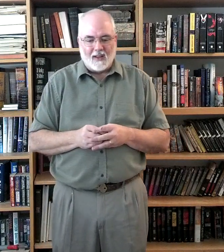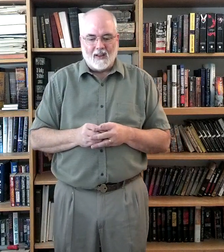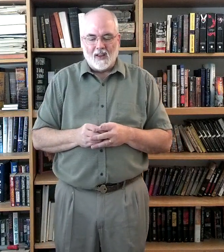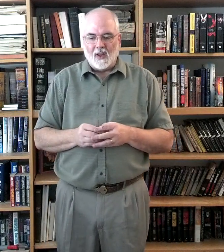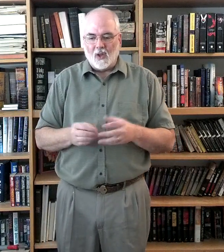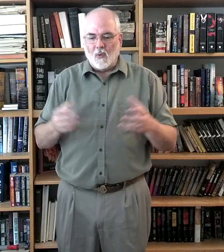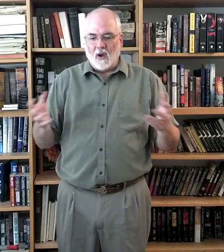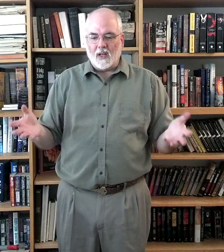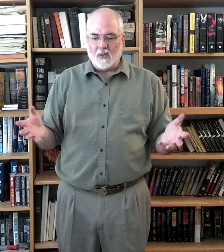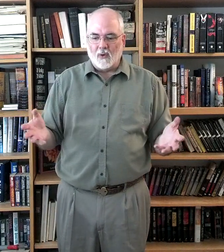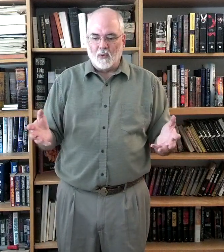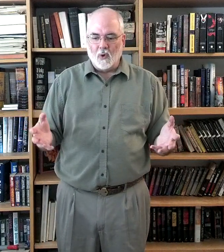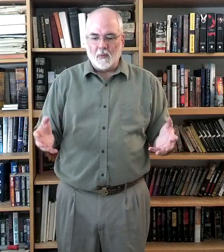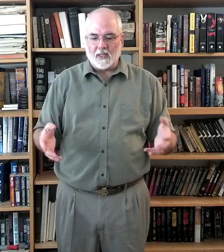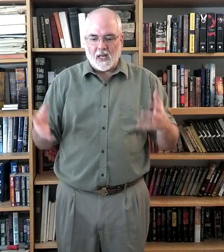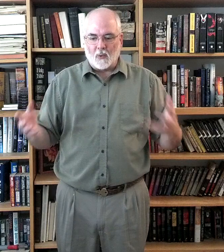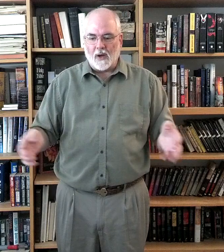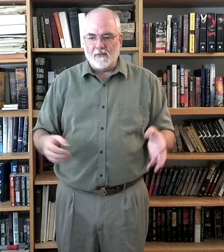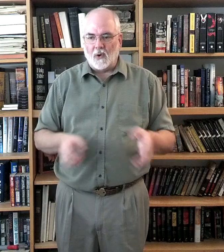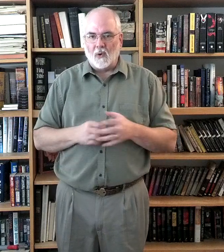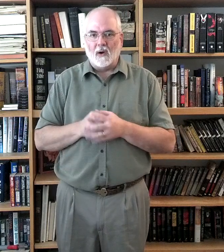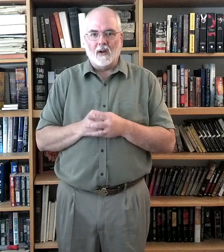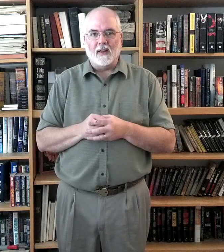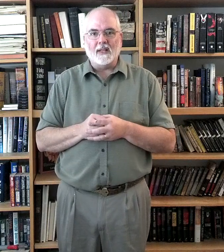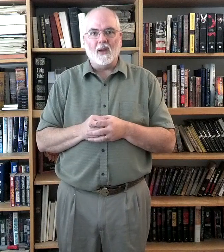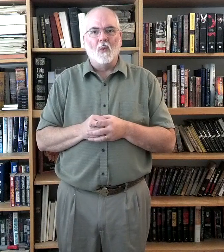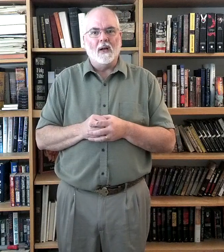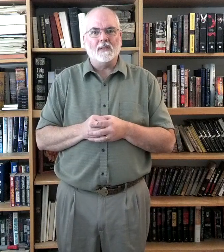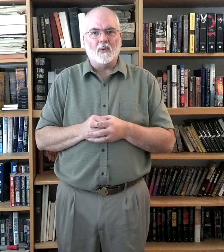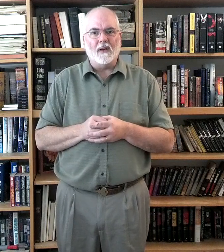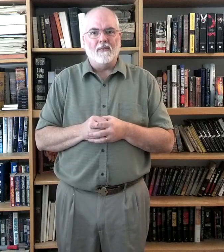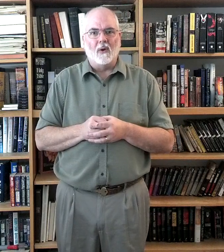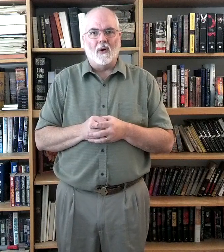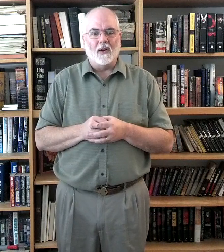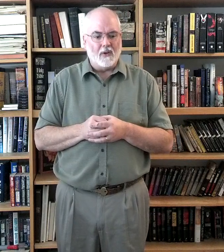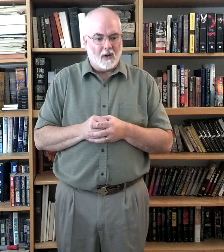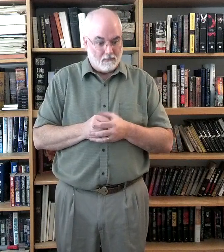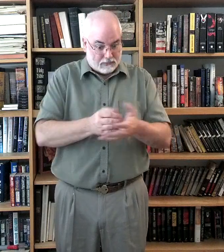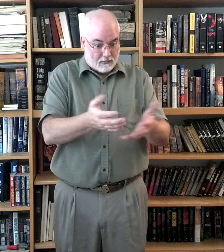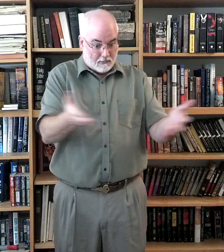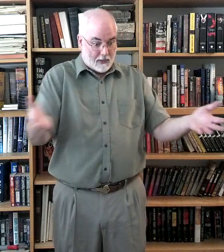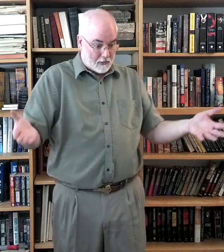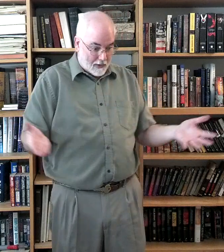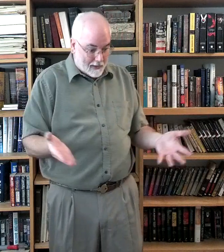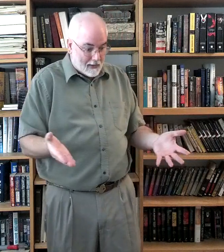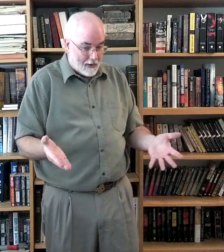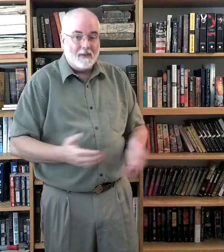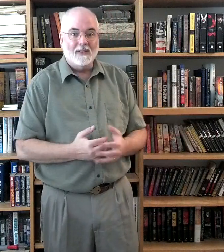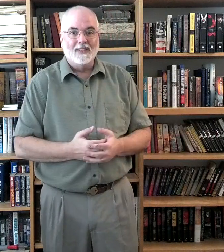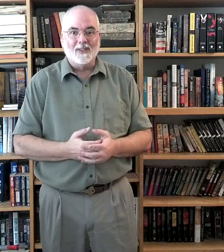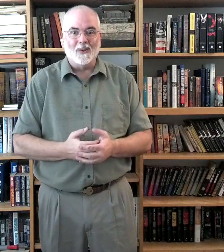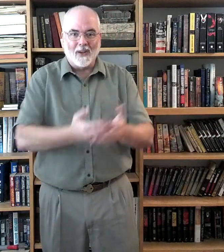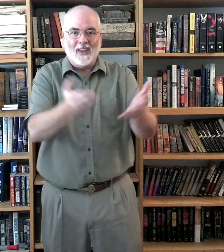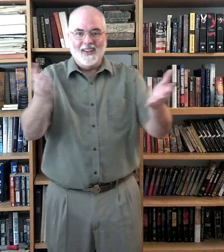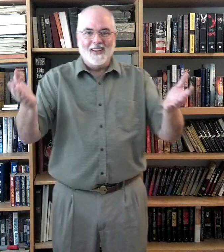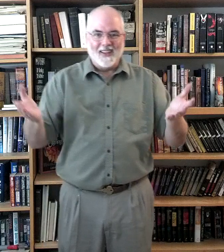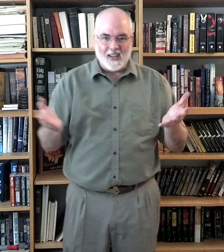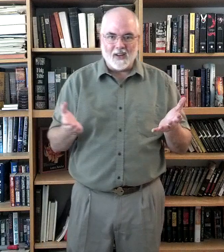you walk into a room and it's got a red floor. And they say, where's the red floor? And you go, it's right here. Okay? Here.